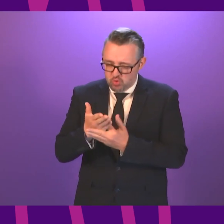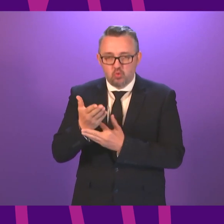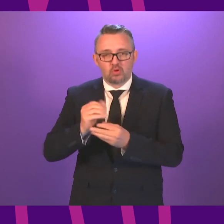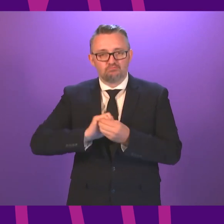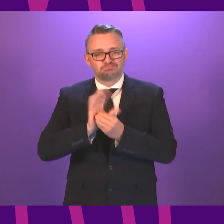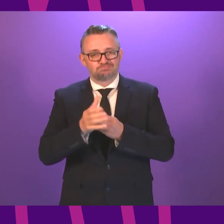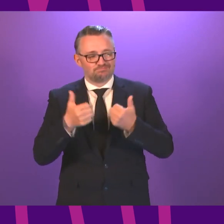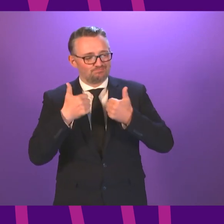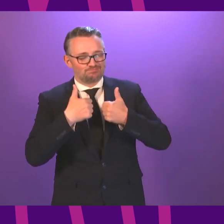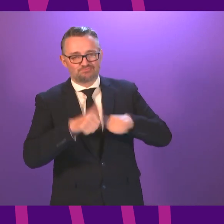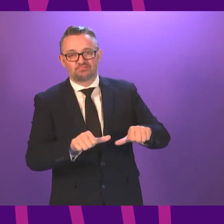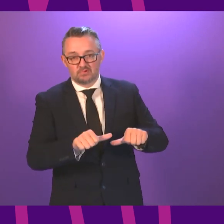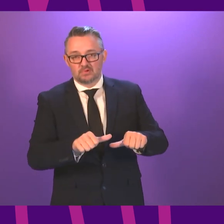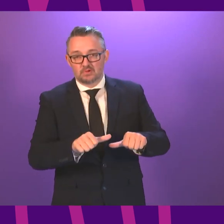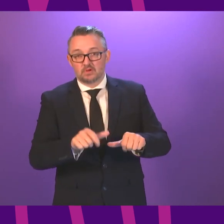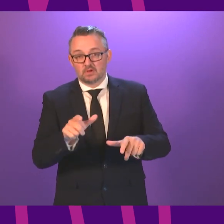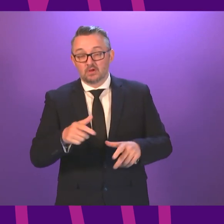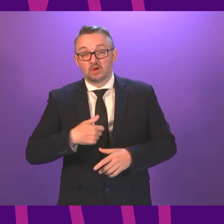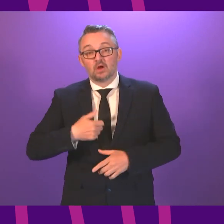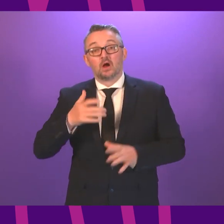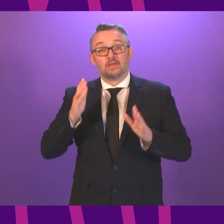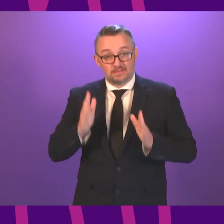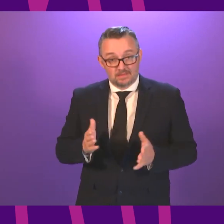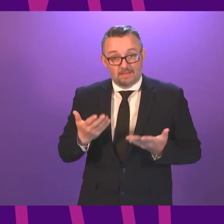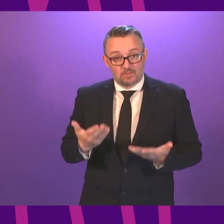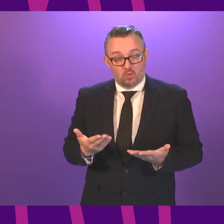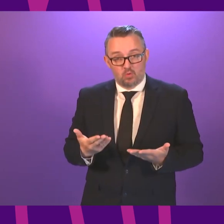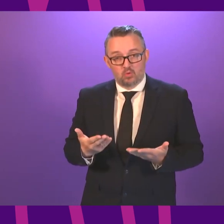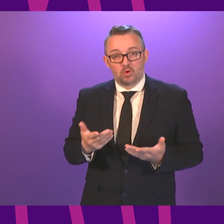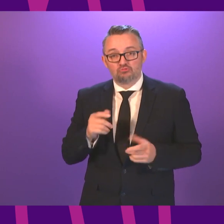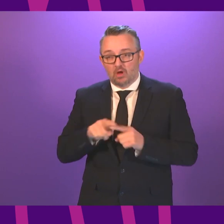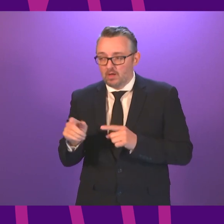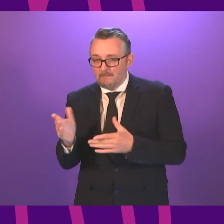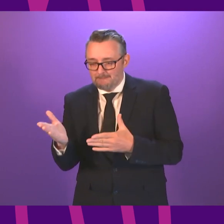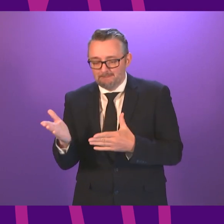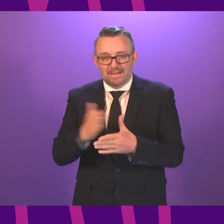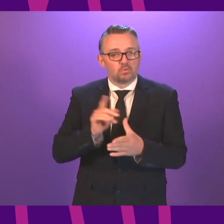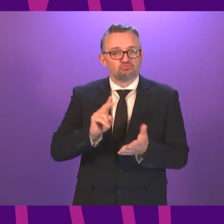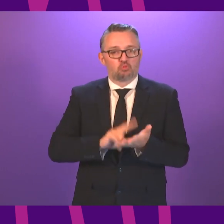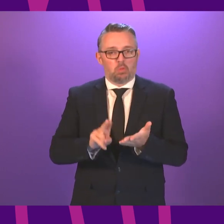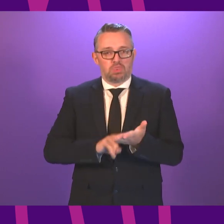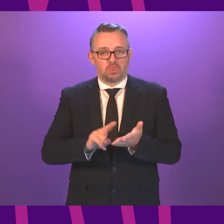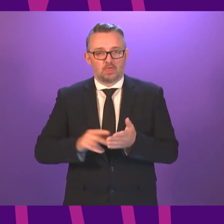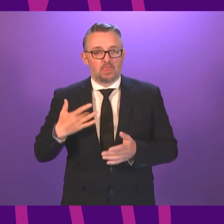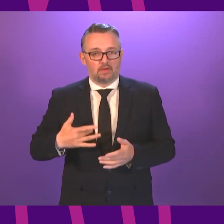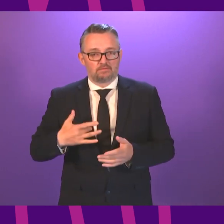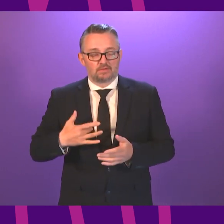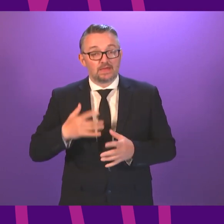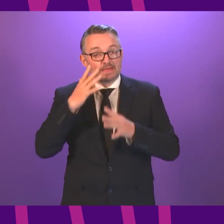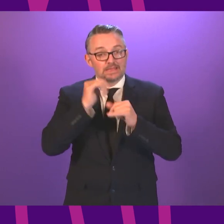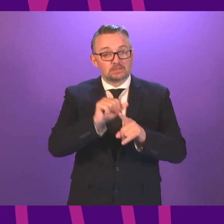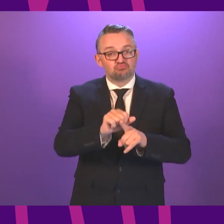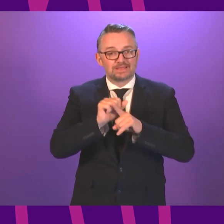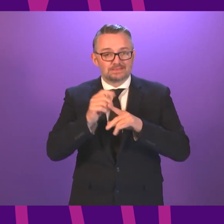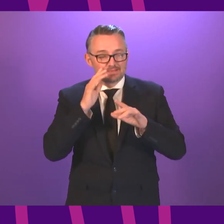pandemic. To that end, we will steer a careful course back to normality. We will support our test and protect teams.